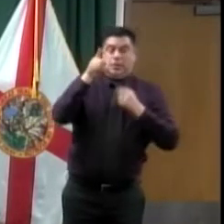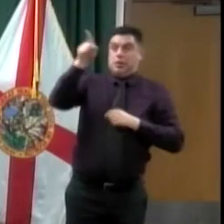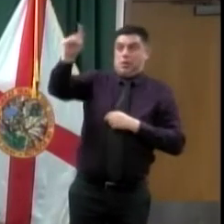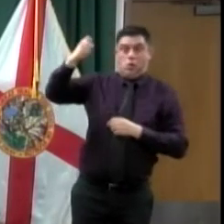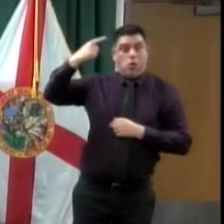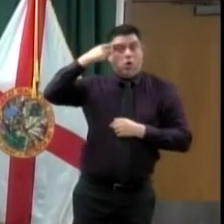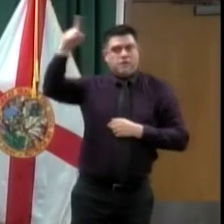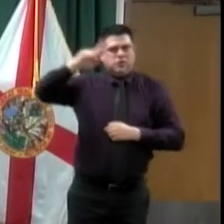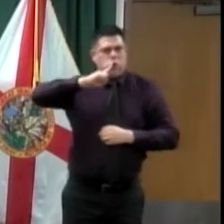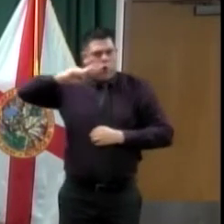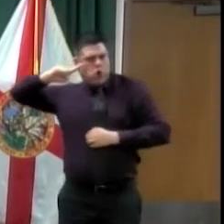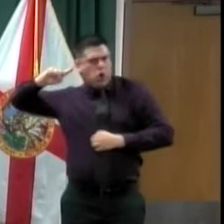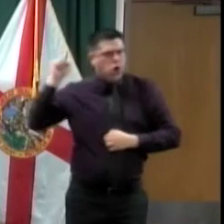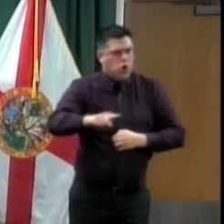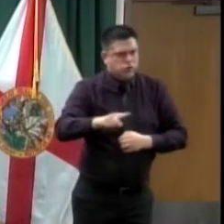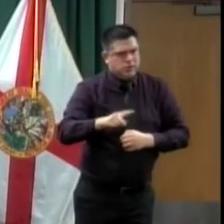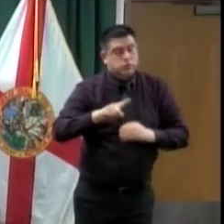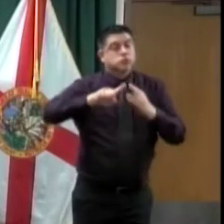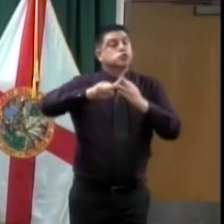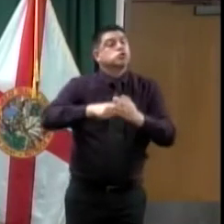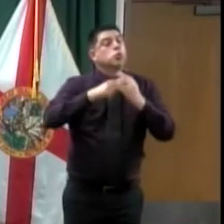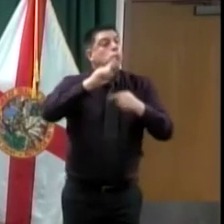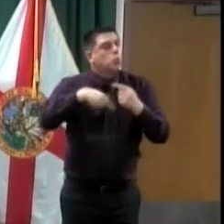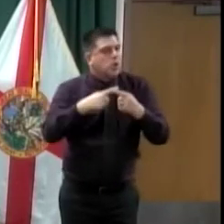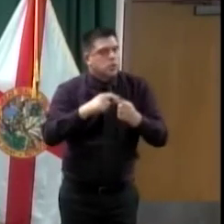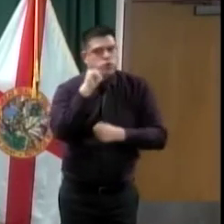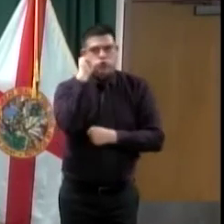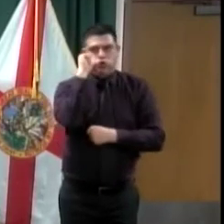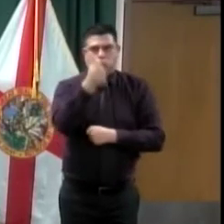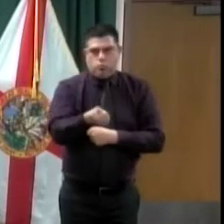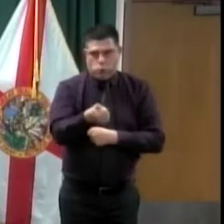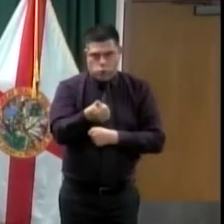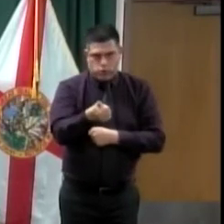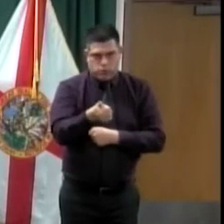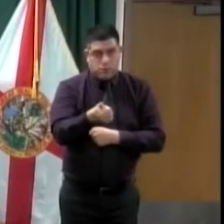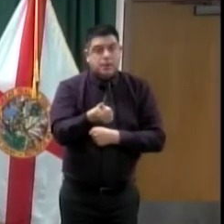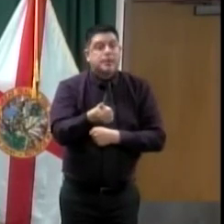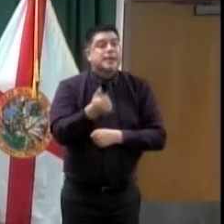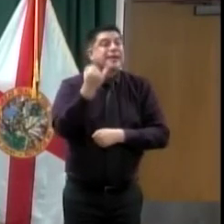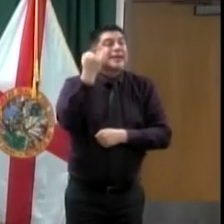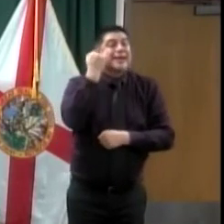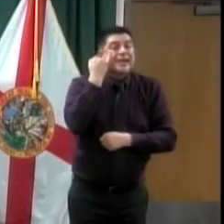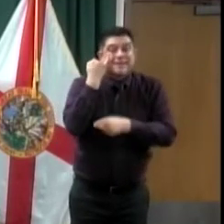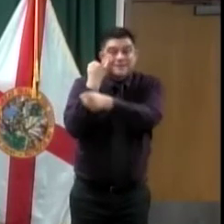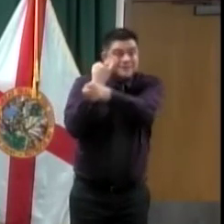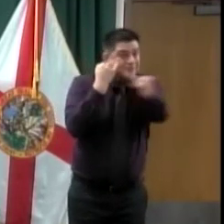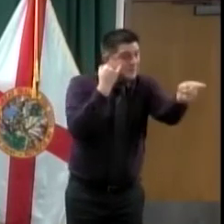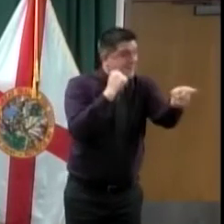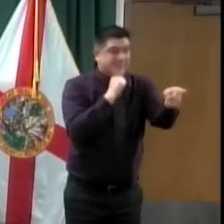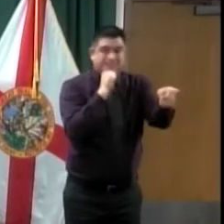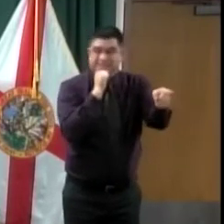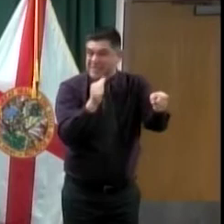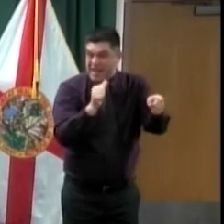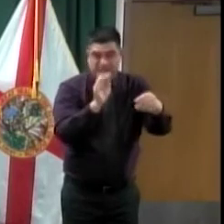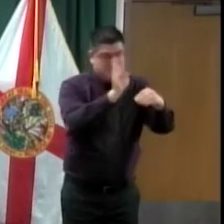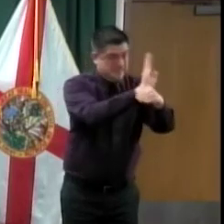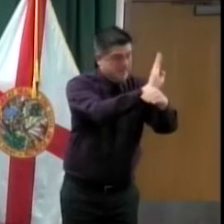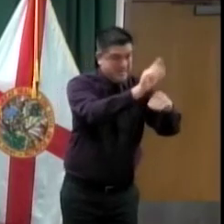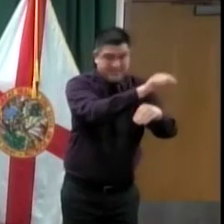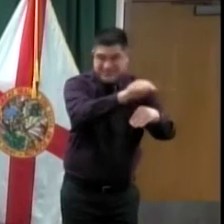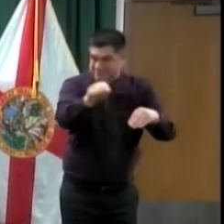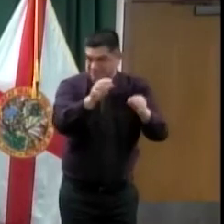businesses based on his executive order will have to close. Those that continue to stay open